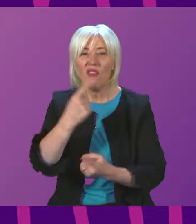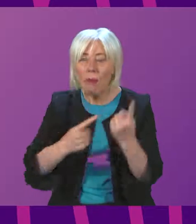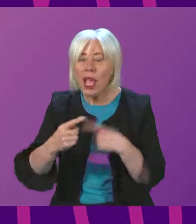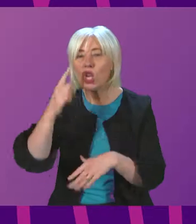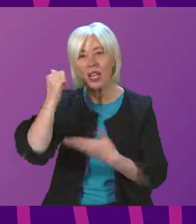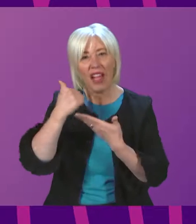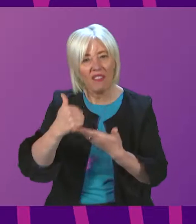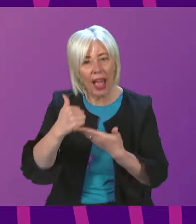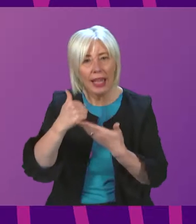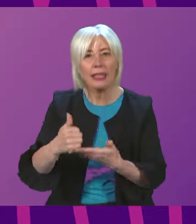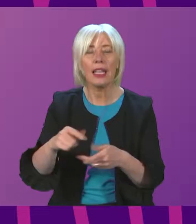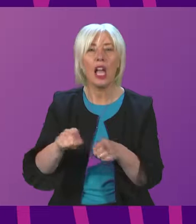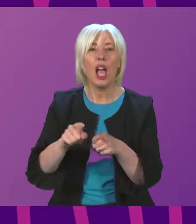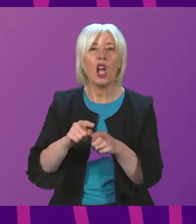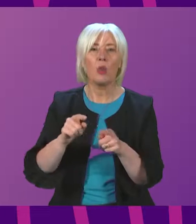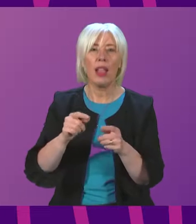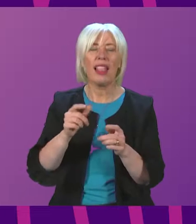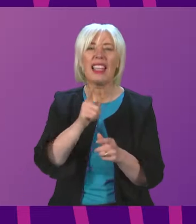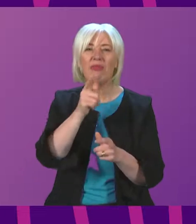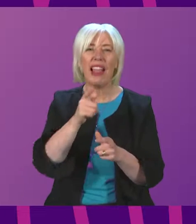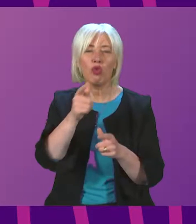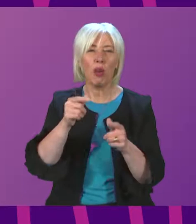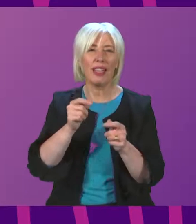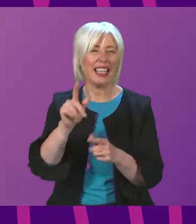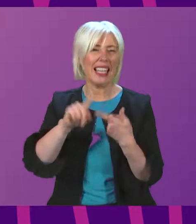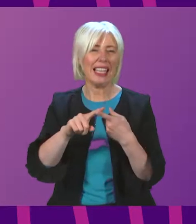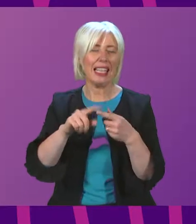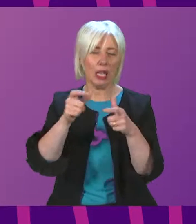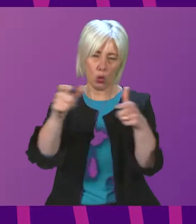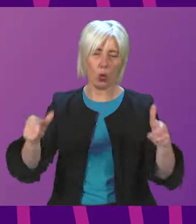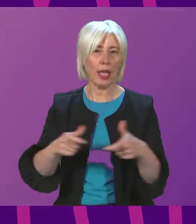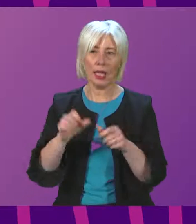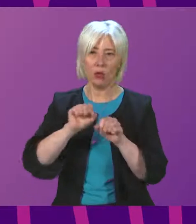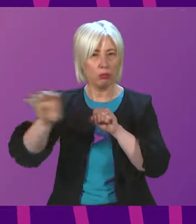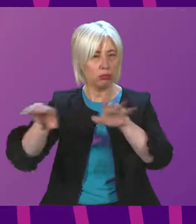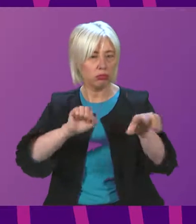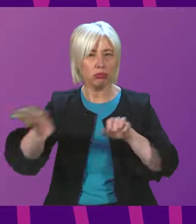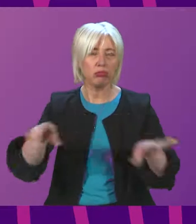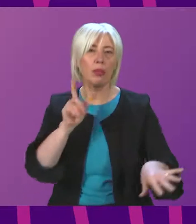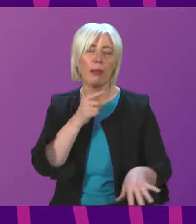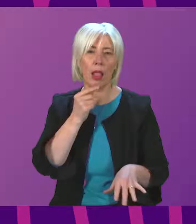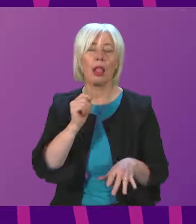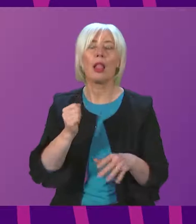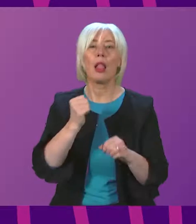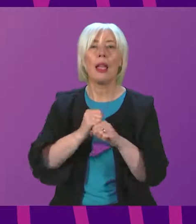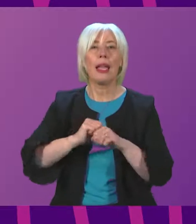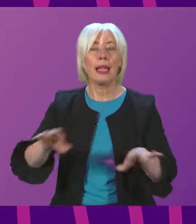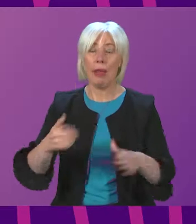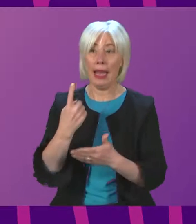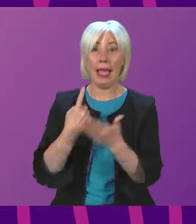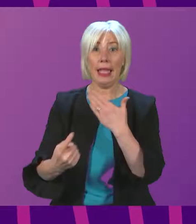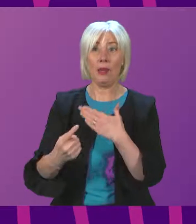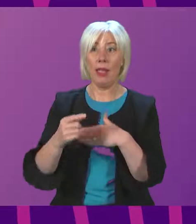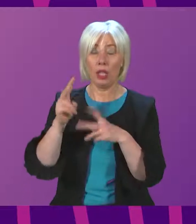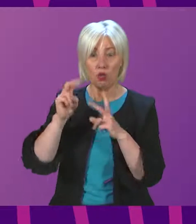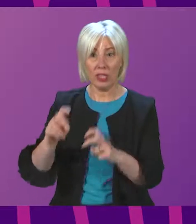advice and distributed an electronic toolkit of resources to key stakeholders. The campaign was shown by independent researchers to